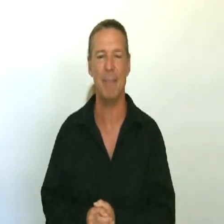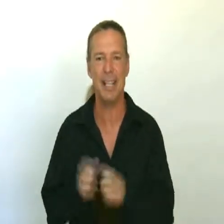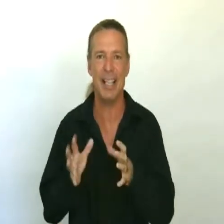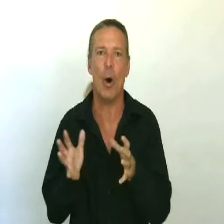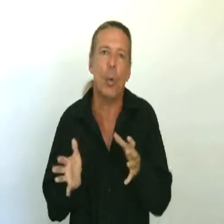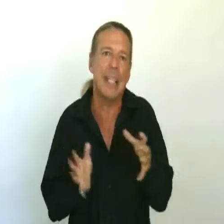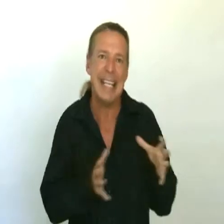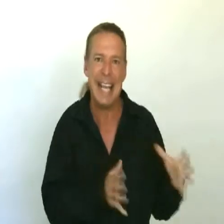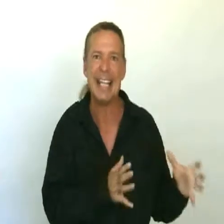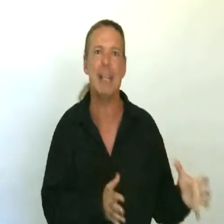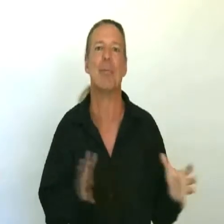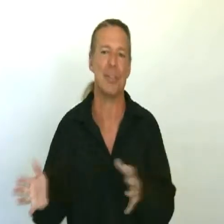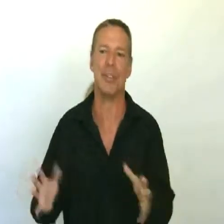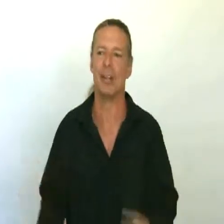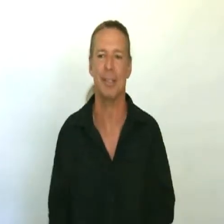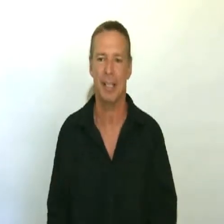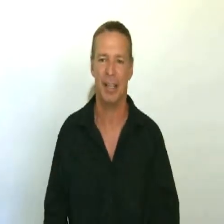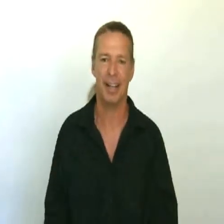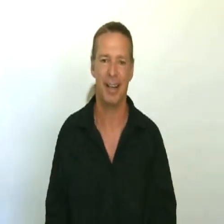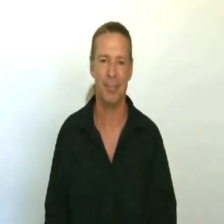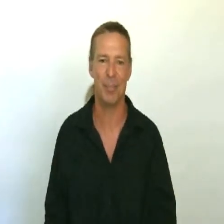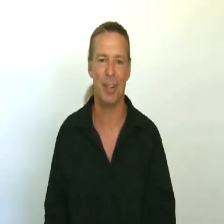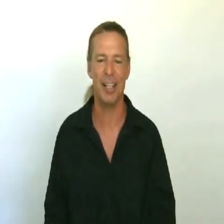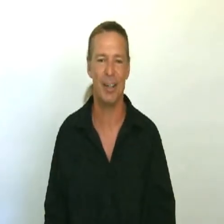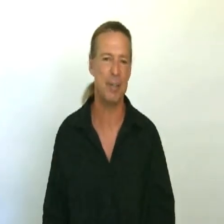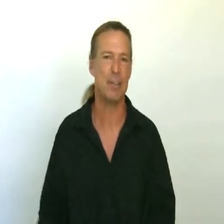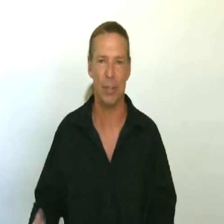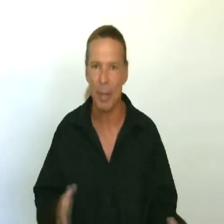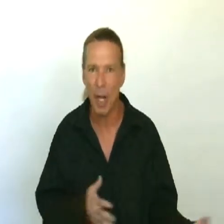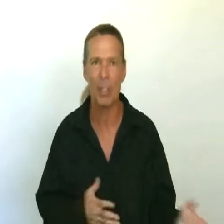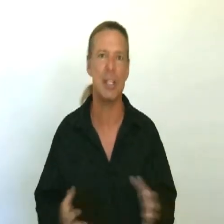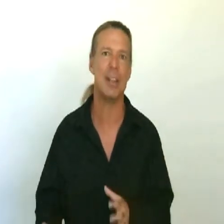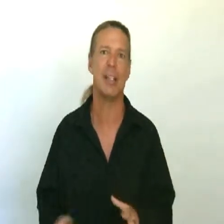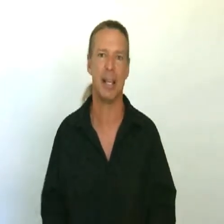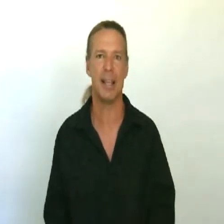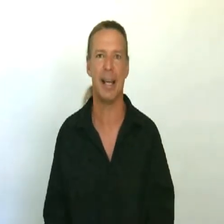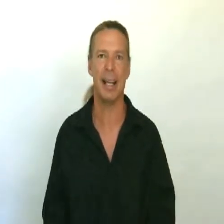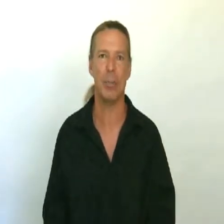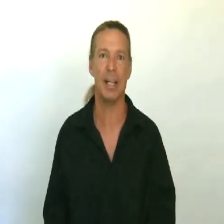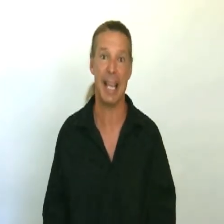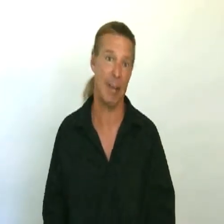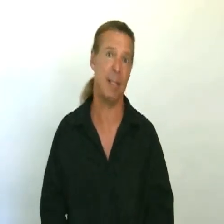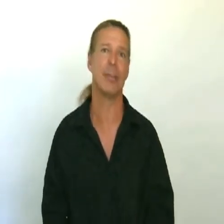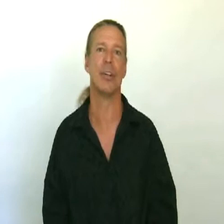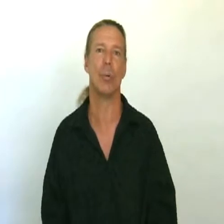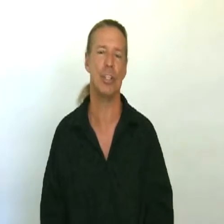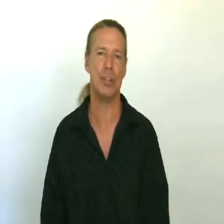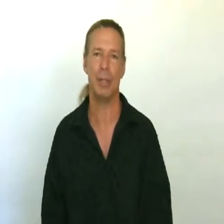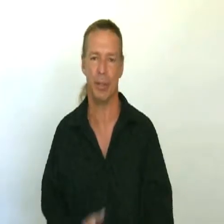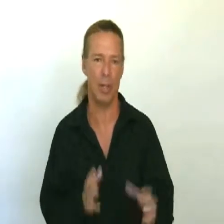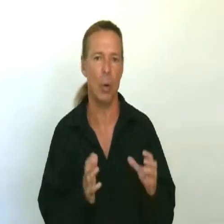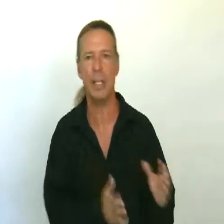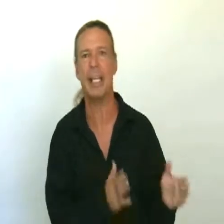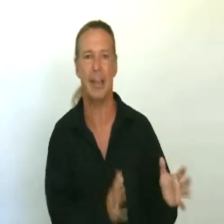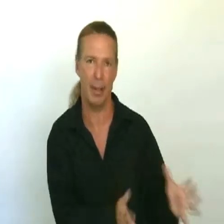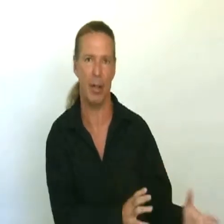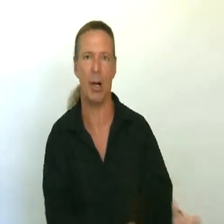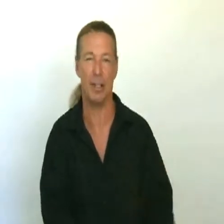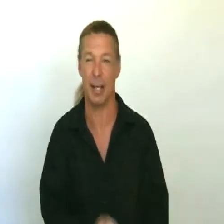being the only gatekeepers of, you know, different terminology and things like that, and what can be learned or what should be learned only in their context.